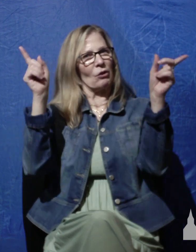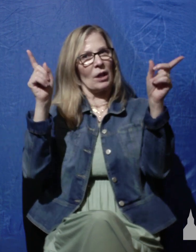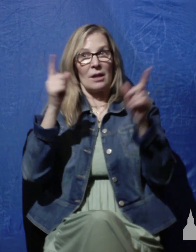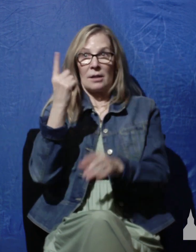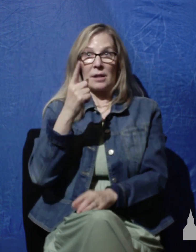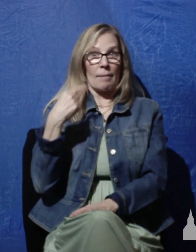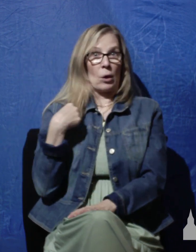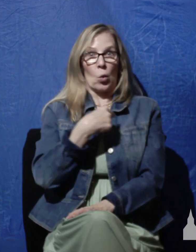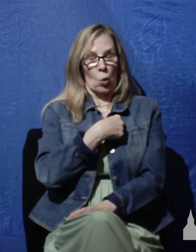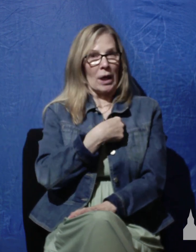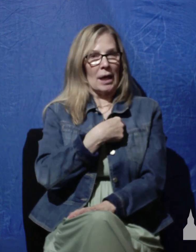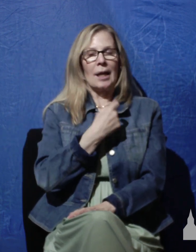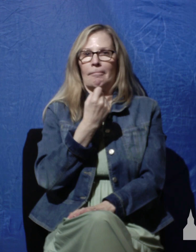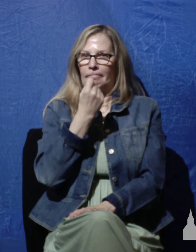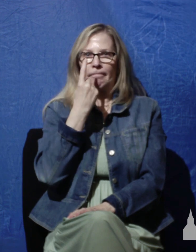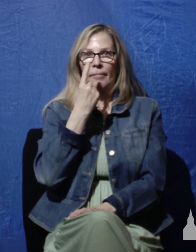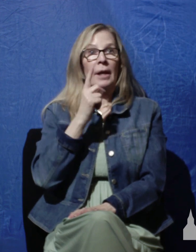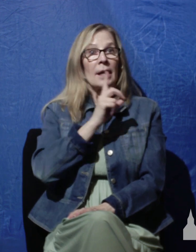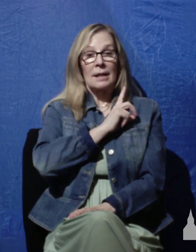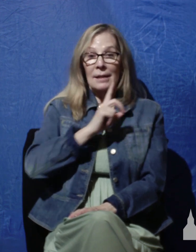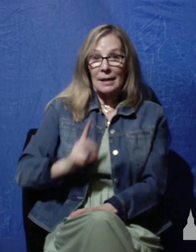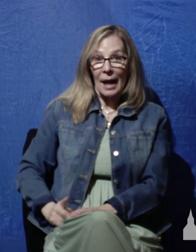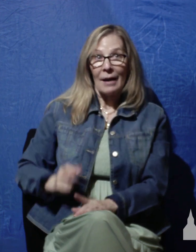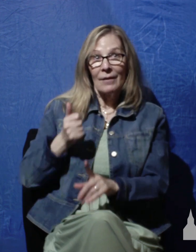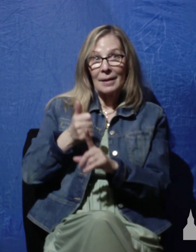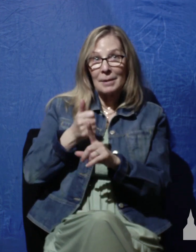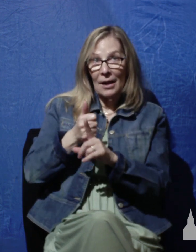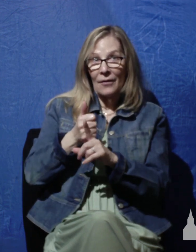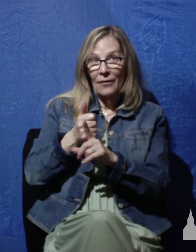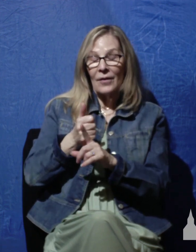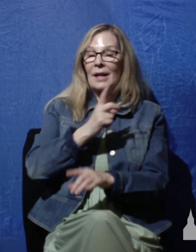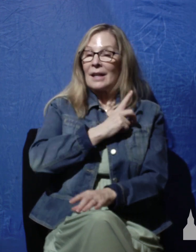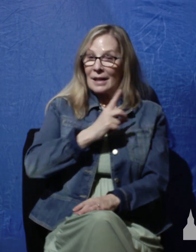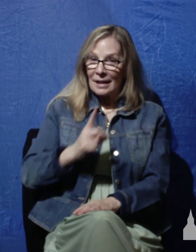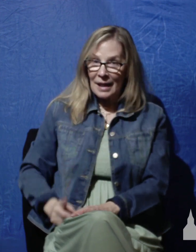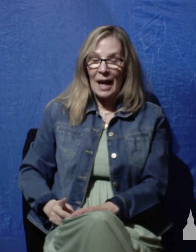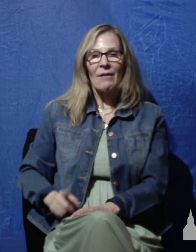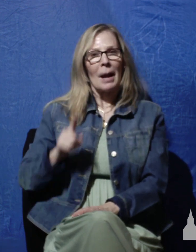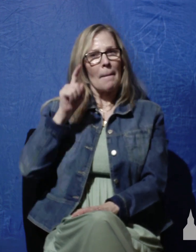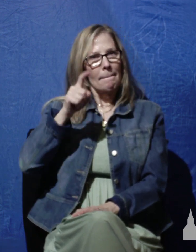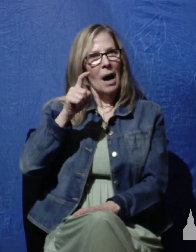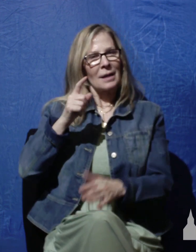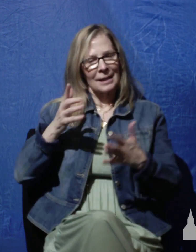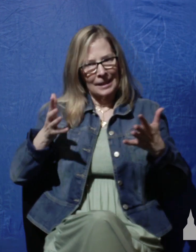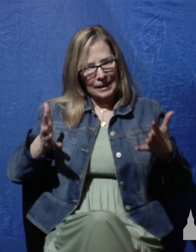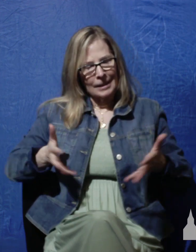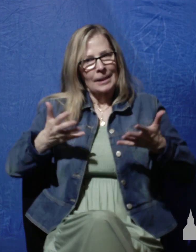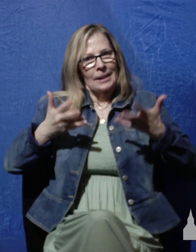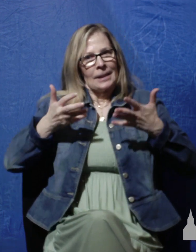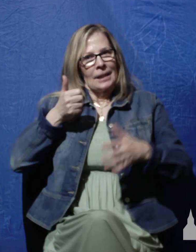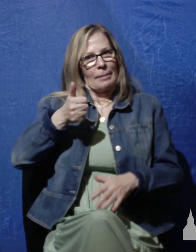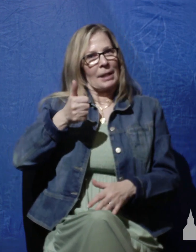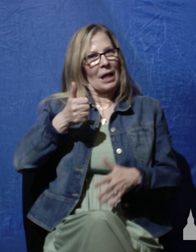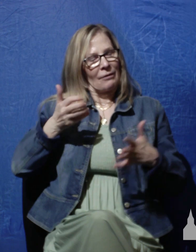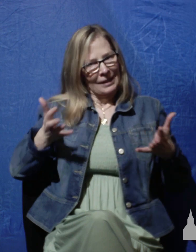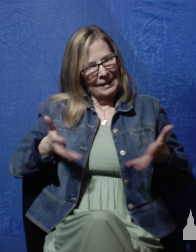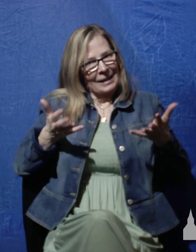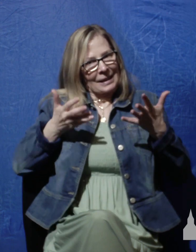of us can relate to is that David, note this, David has to stir himself up to praise God because